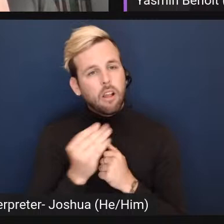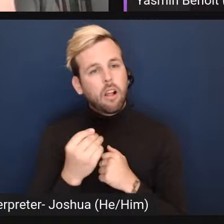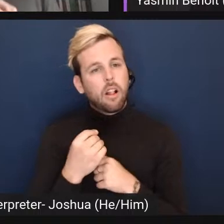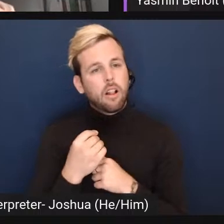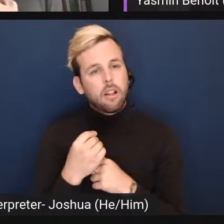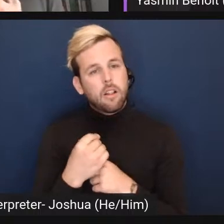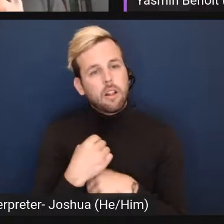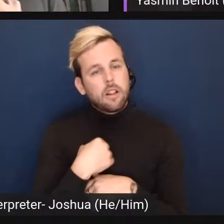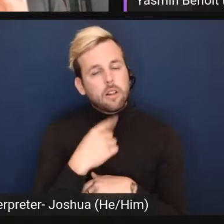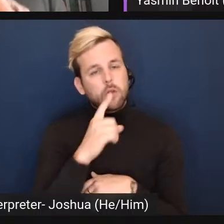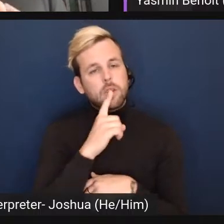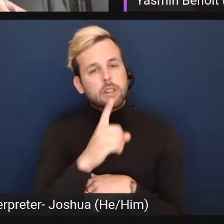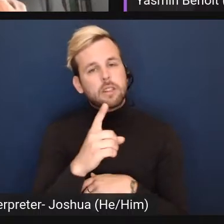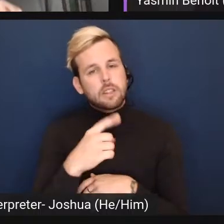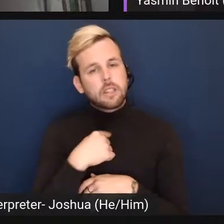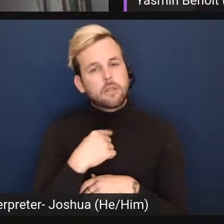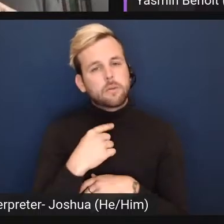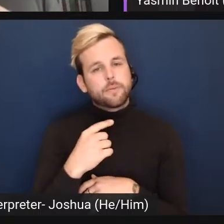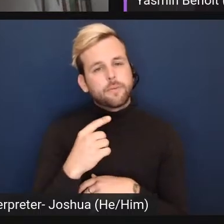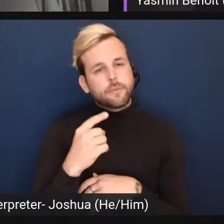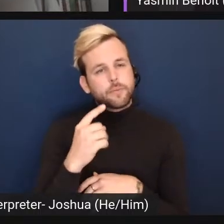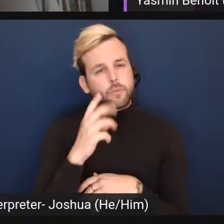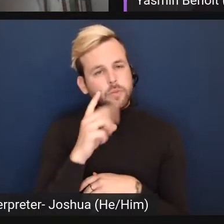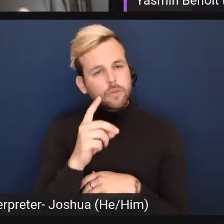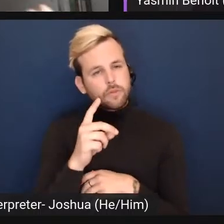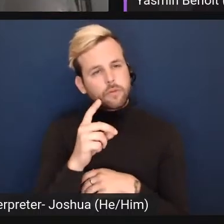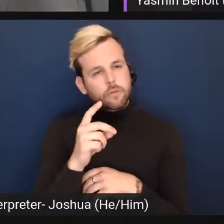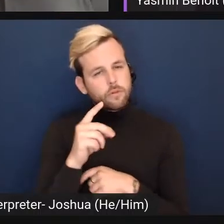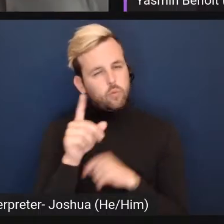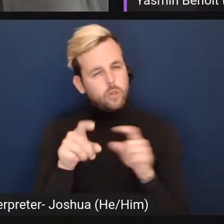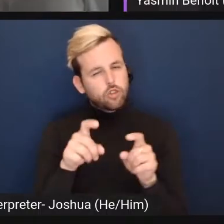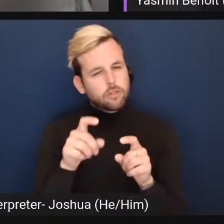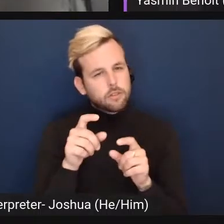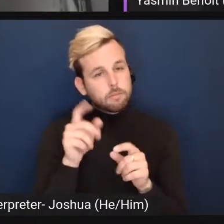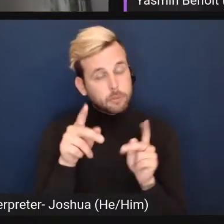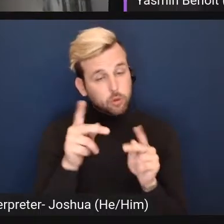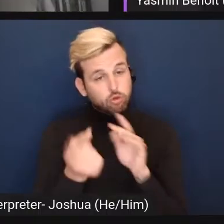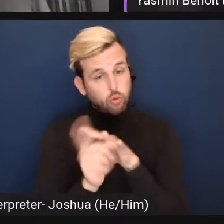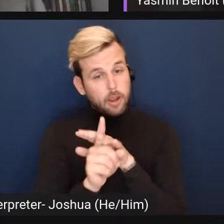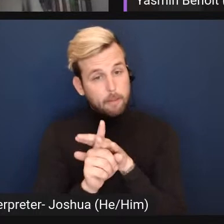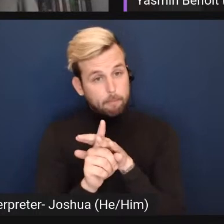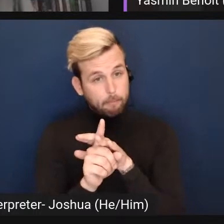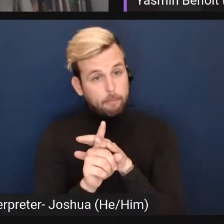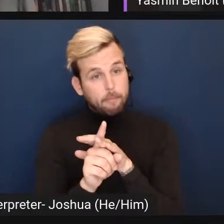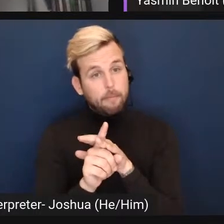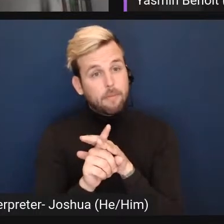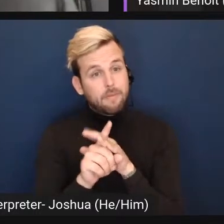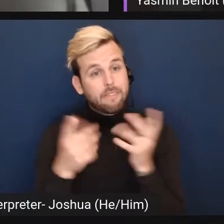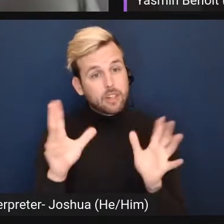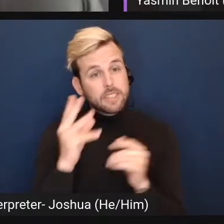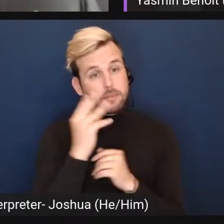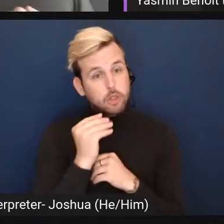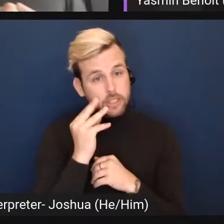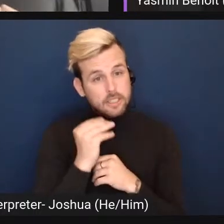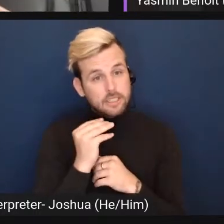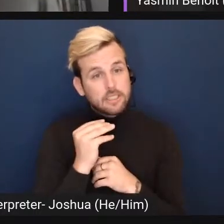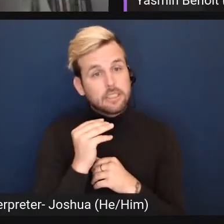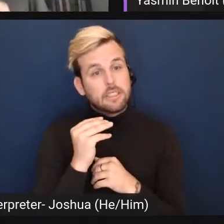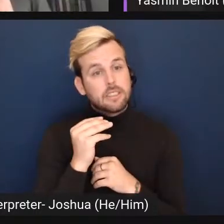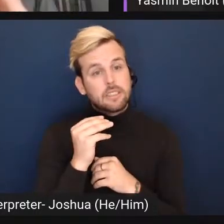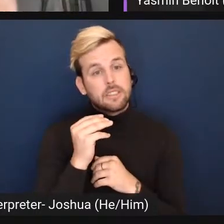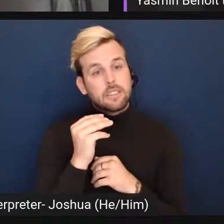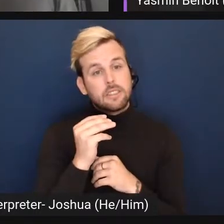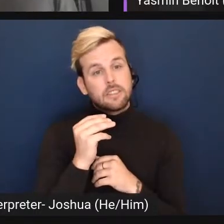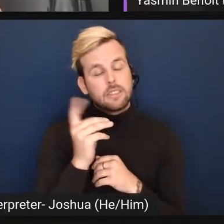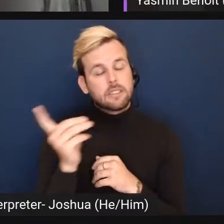really i think i would question that people showing up who have experienced like